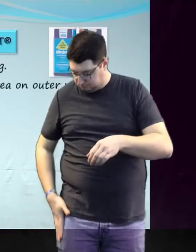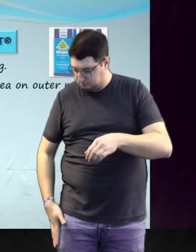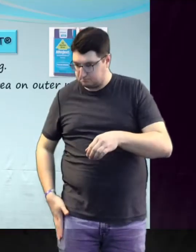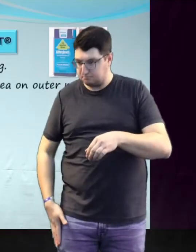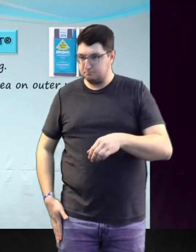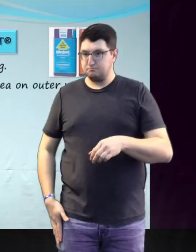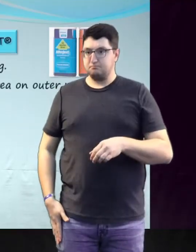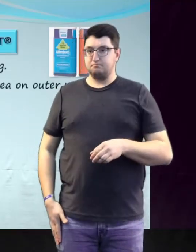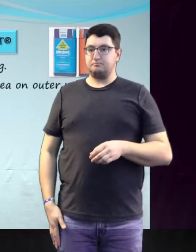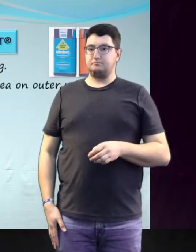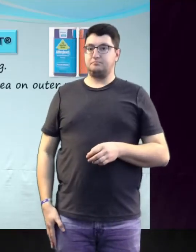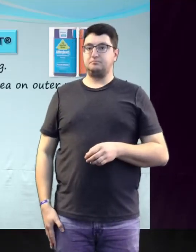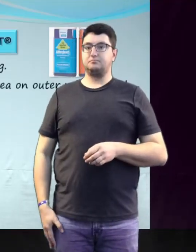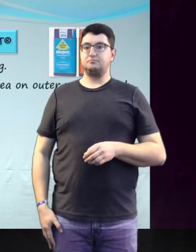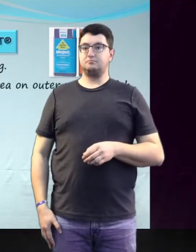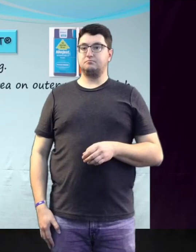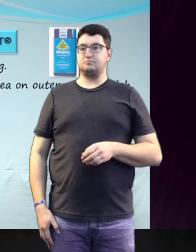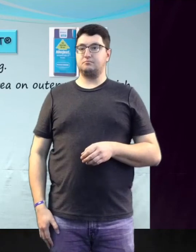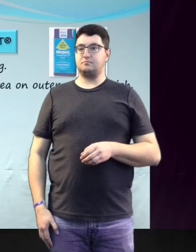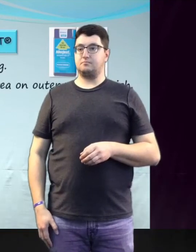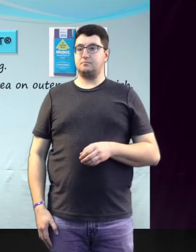Identify the injection area on the outer middle thigh.